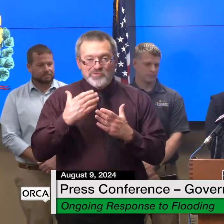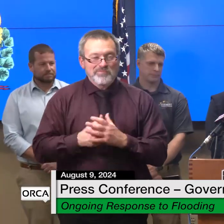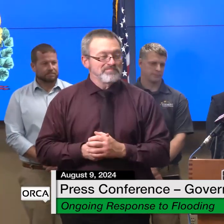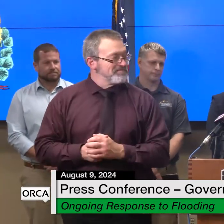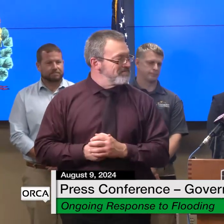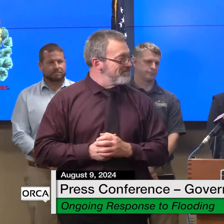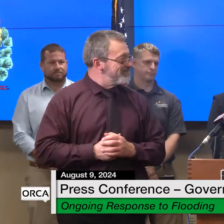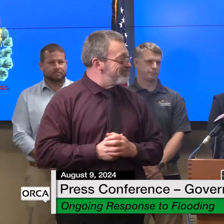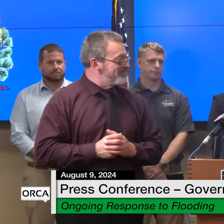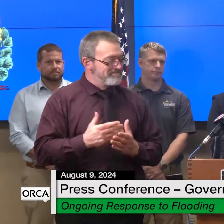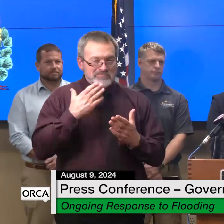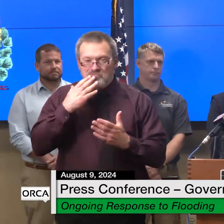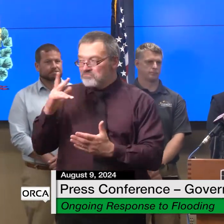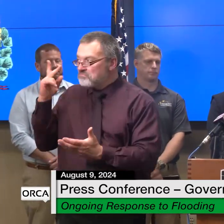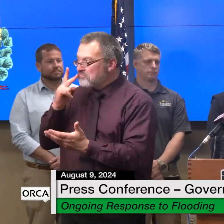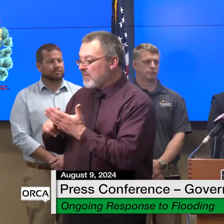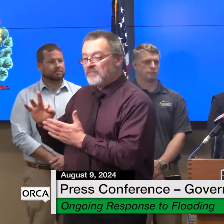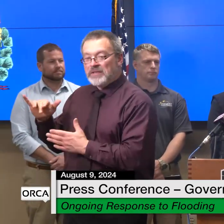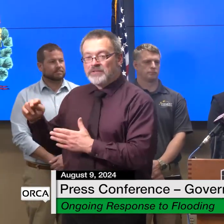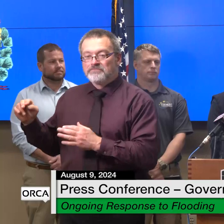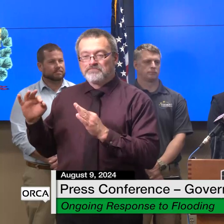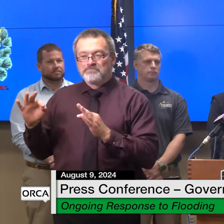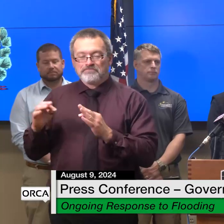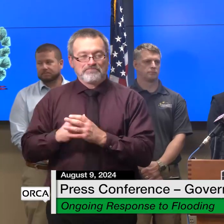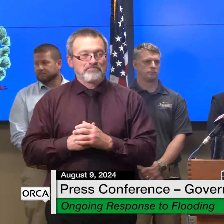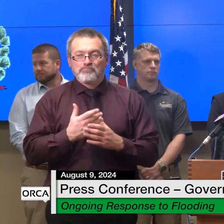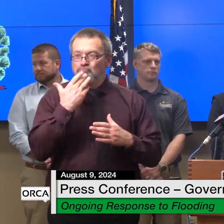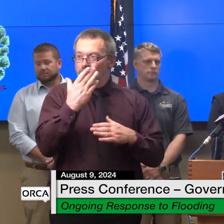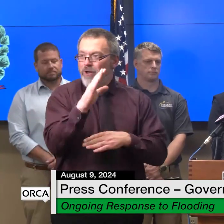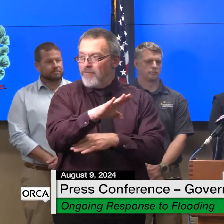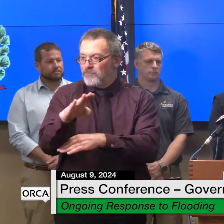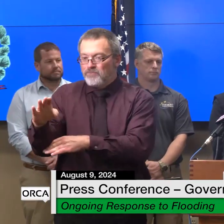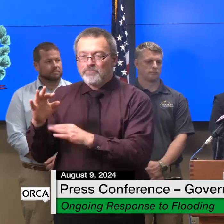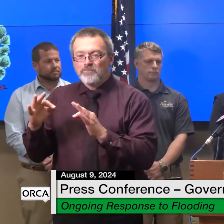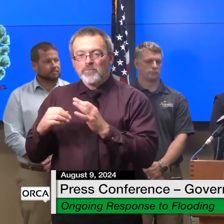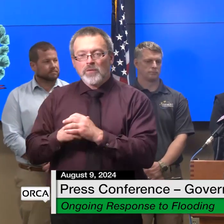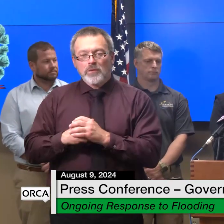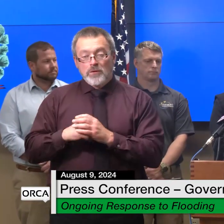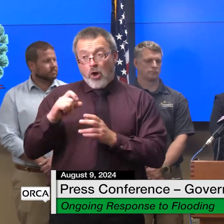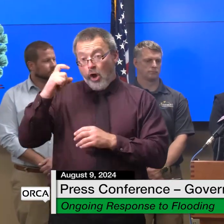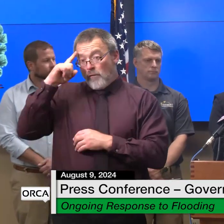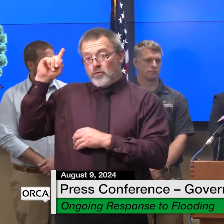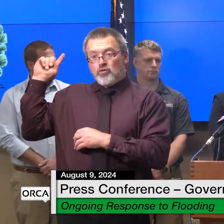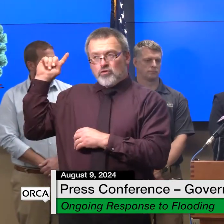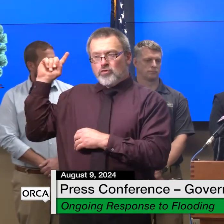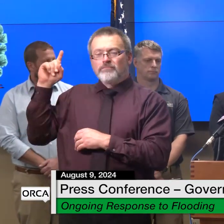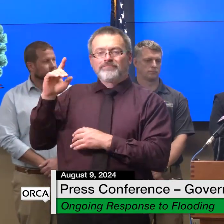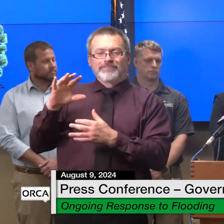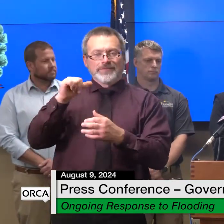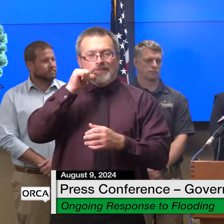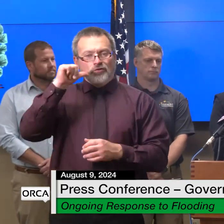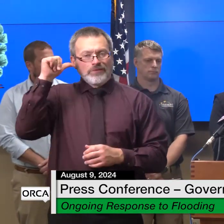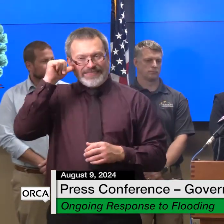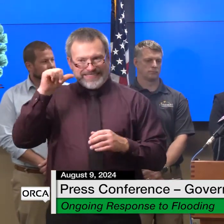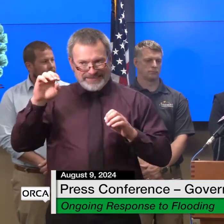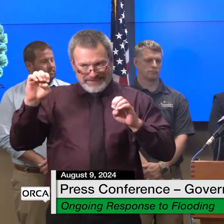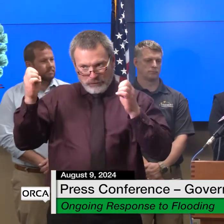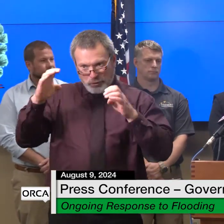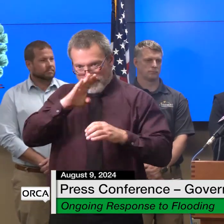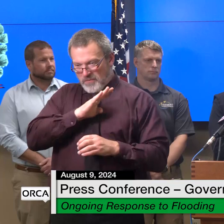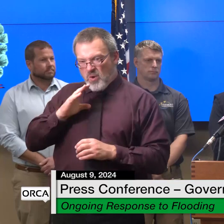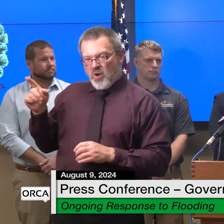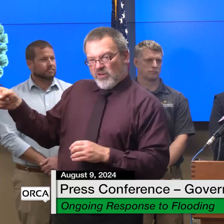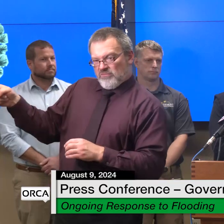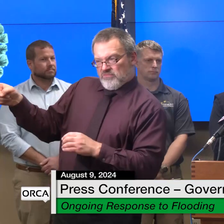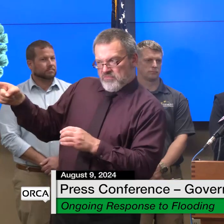thank you secretary flynn as governor scott mentioned yesterday the emergency board signed off